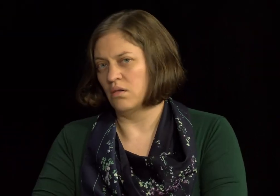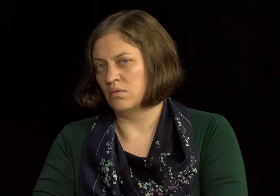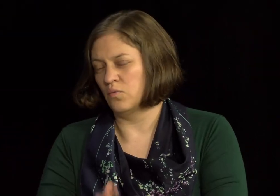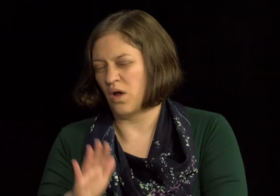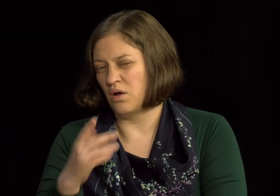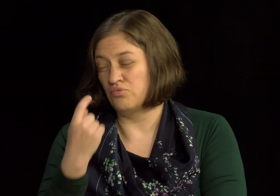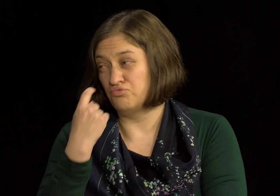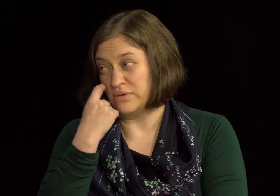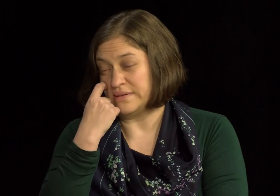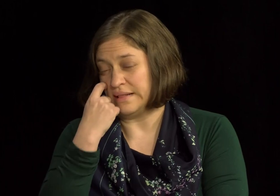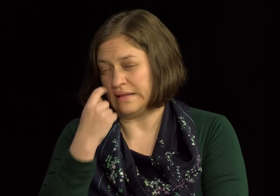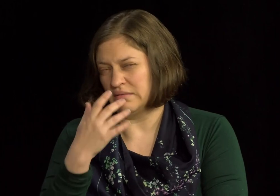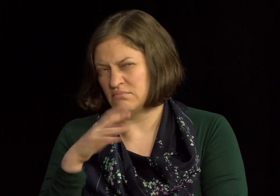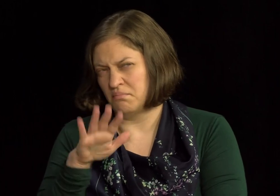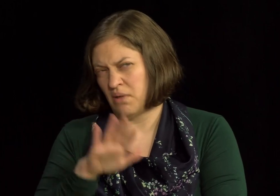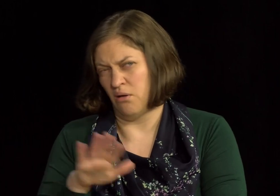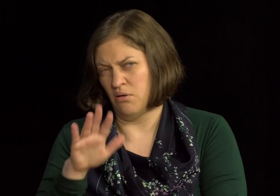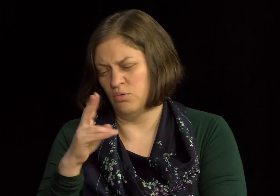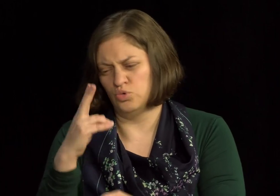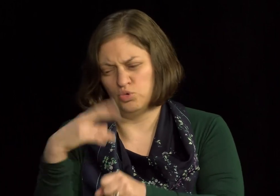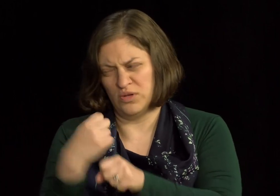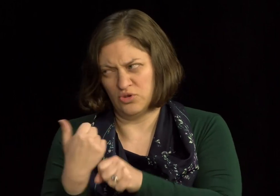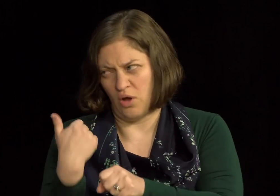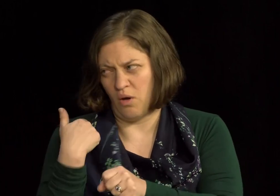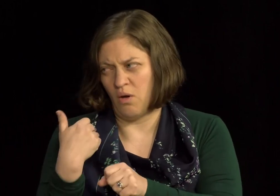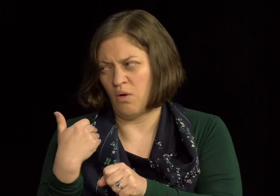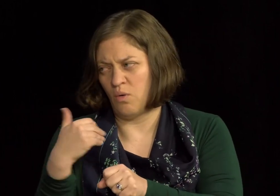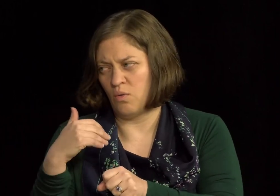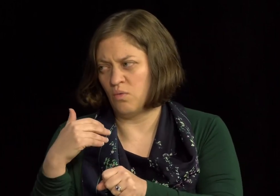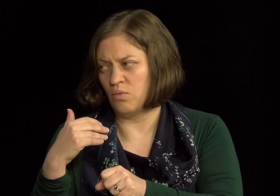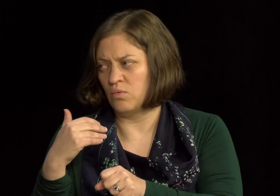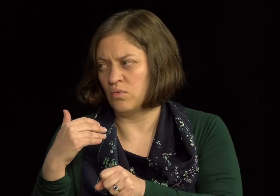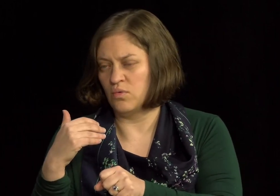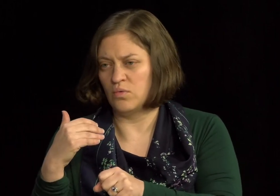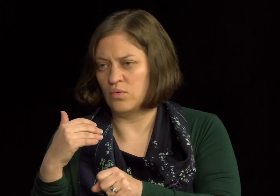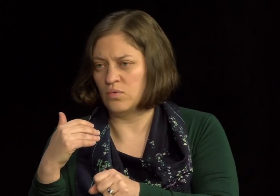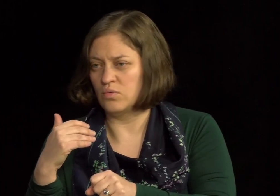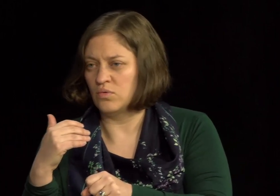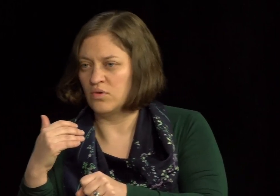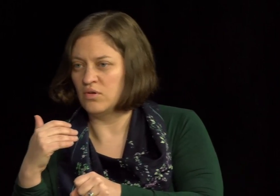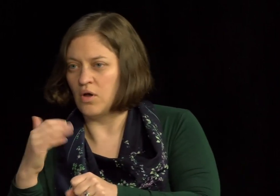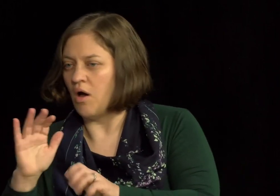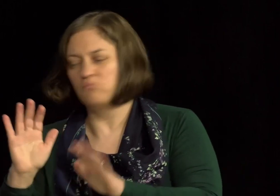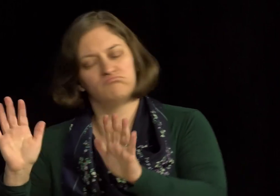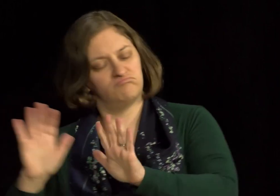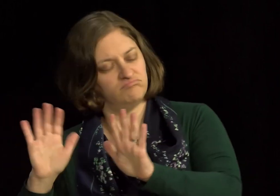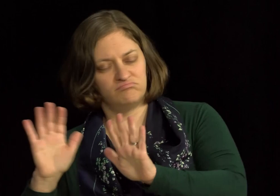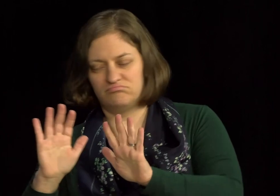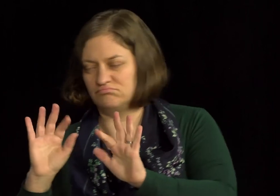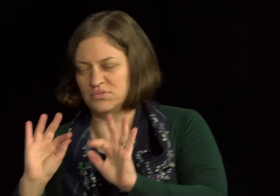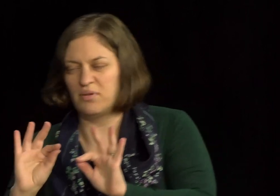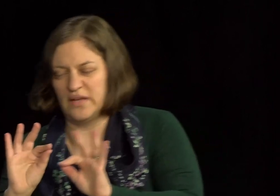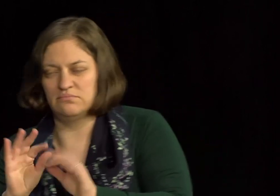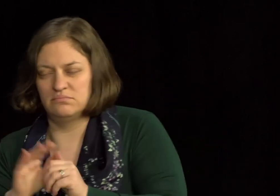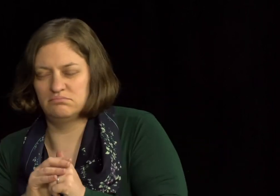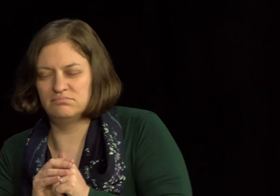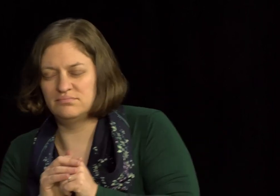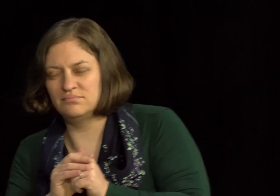Okay. So, recently, about years ago. If No, no, you're good. No, it's fine.